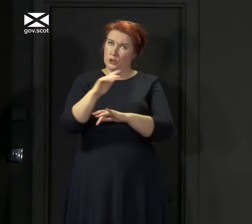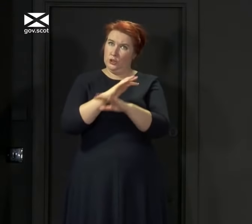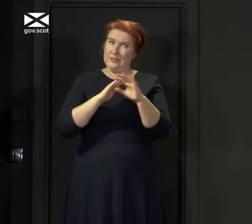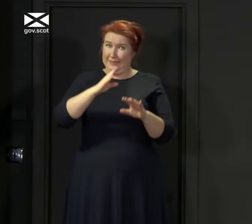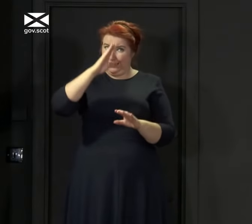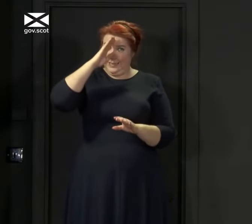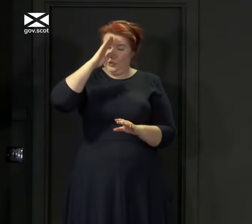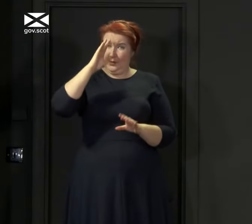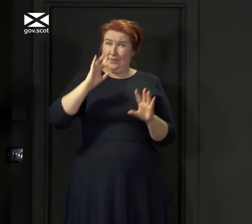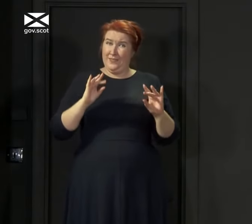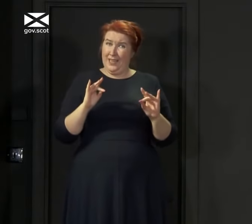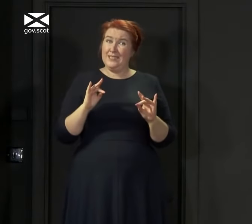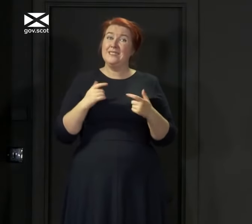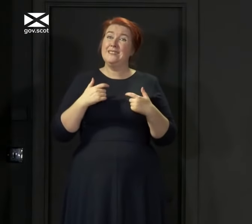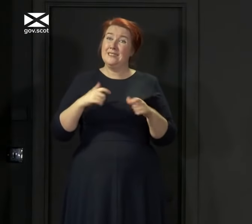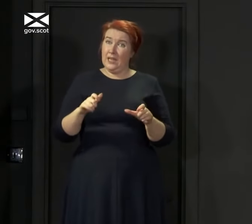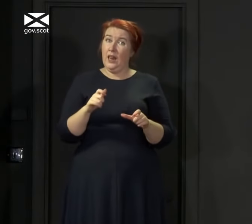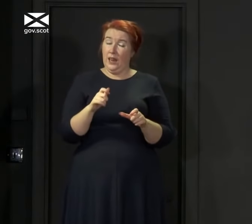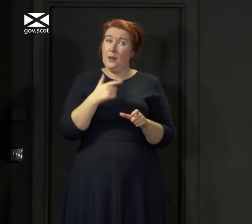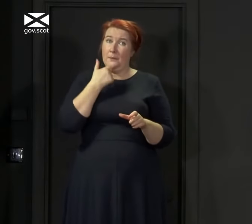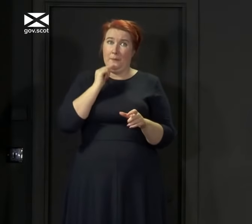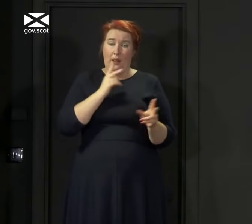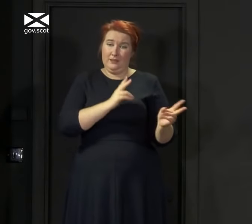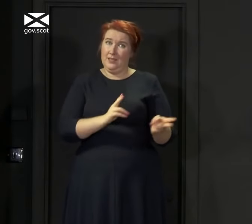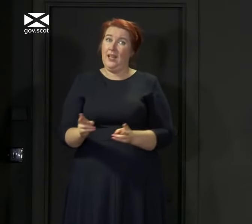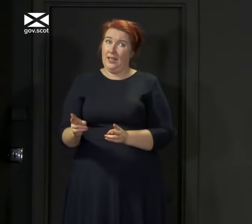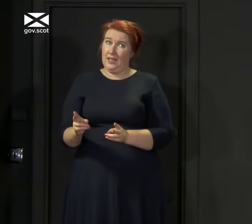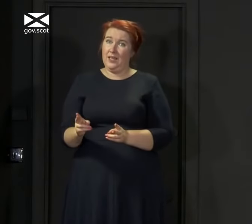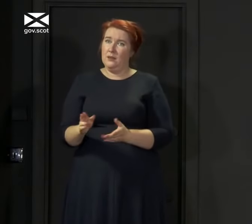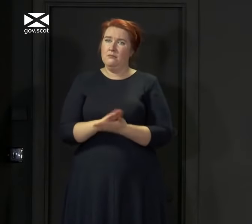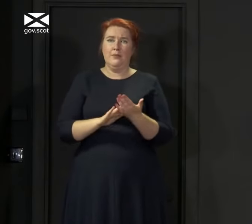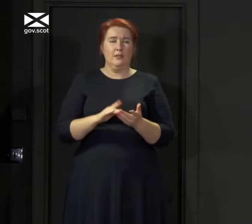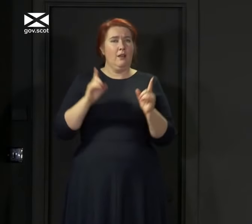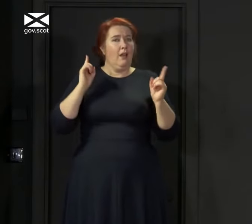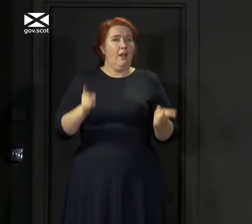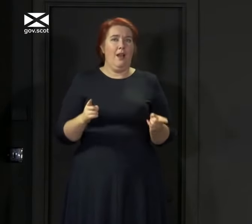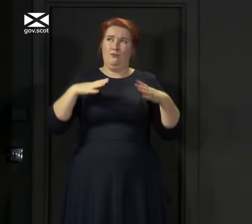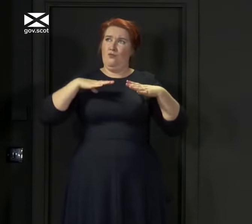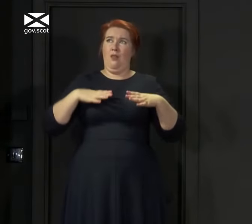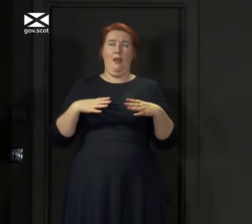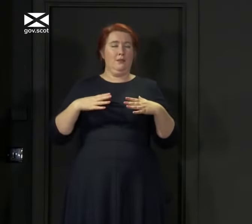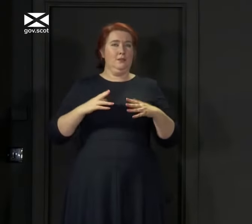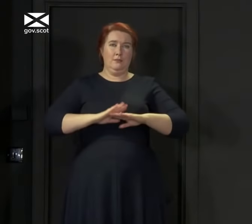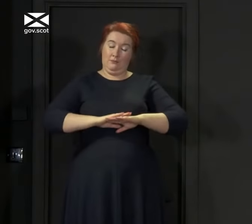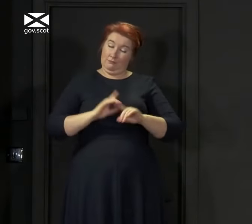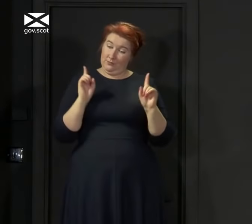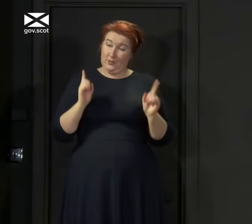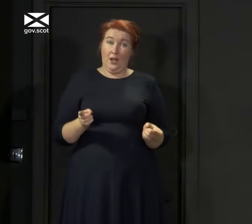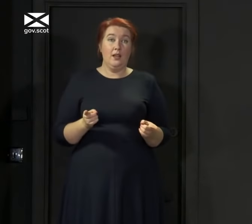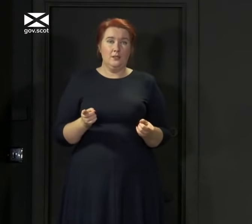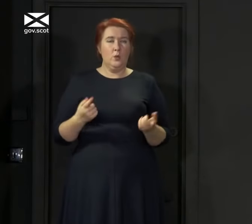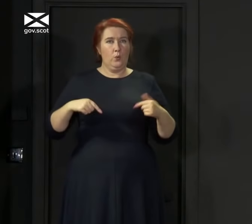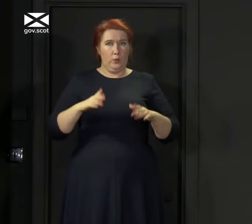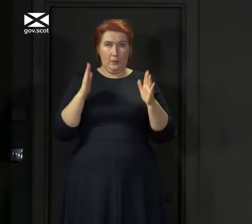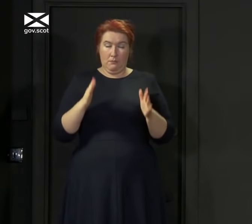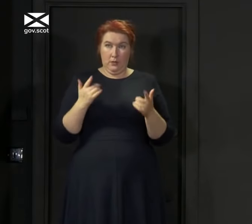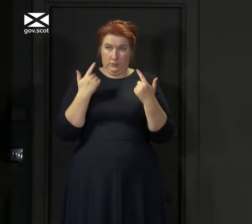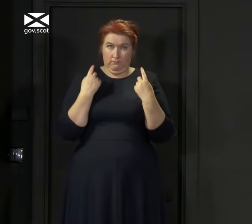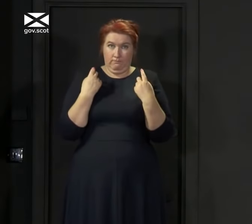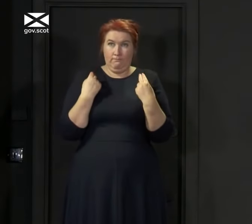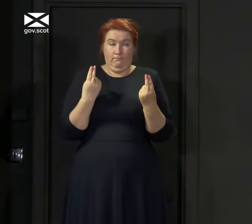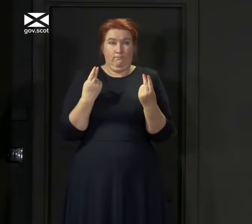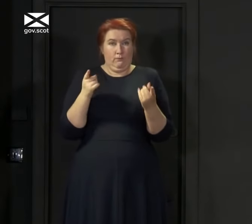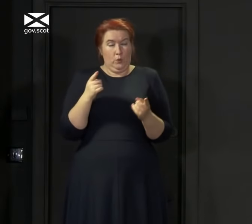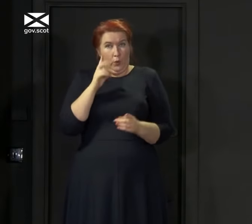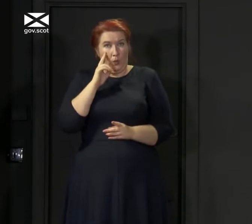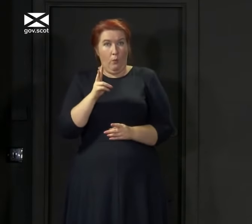in many cases, sadly, deadly. So we cannot drop our guard against it. We absolutely ignore these warnings at our peril. So